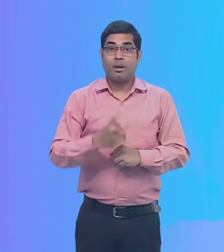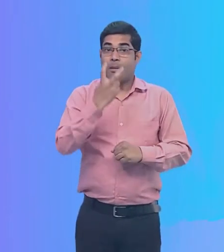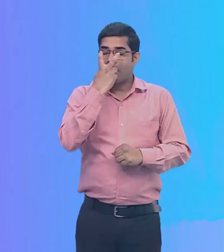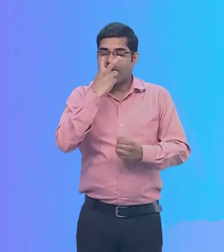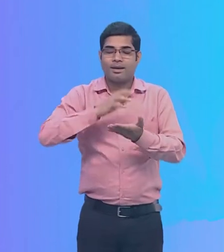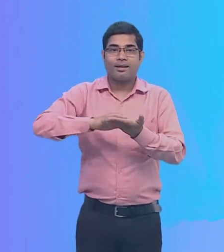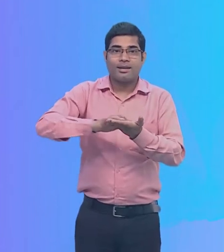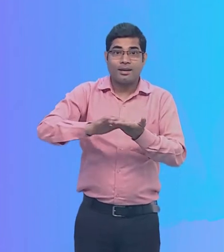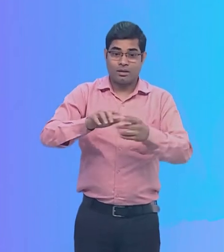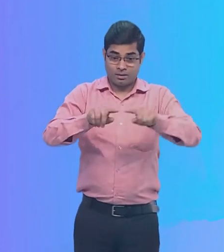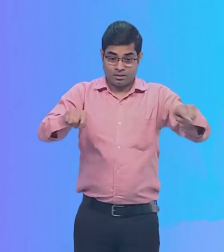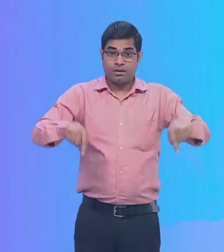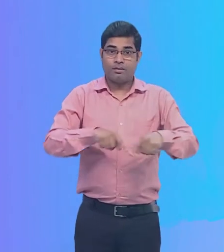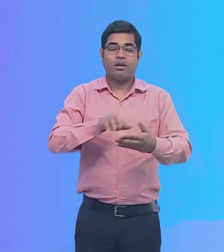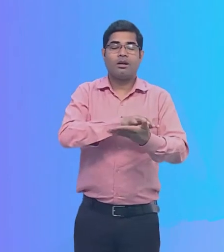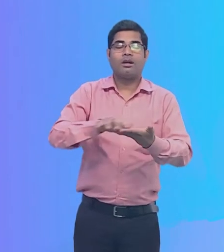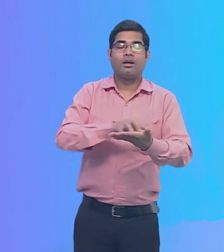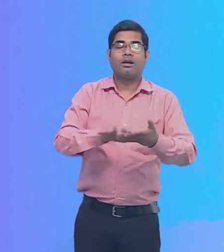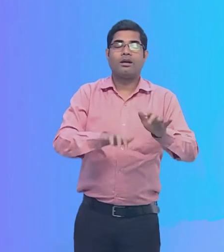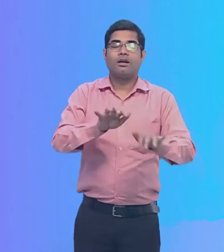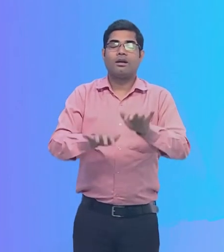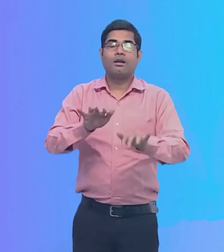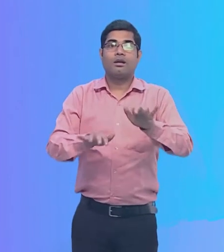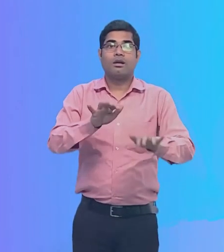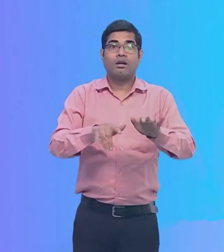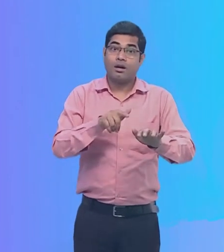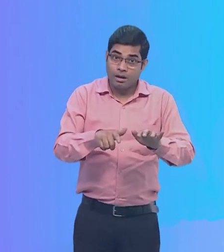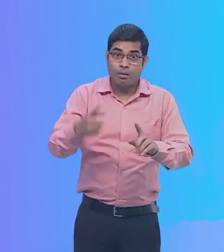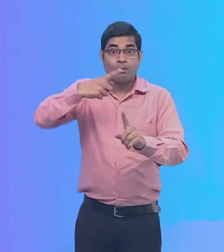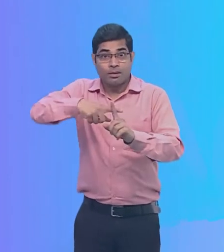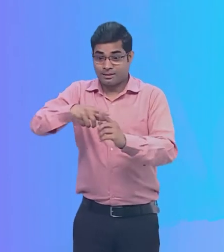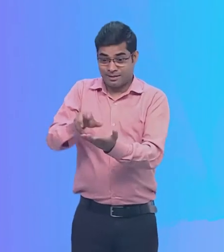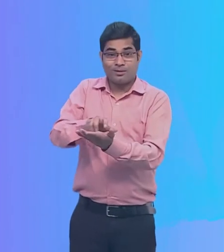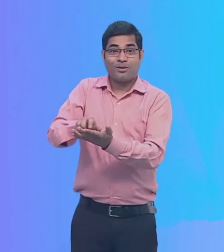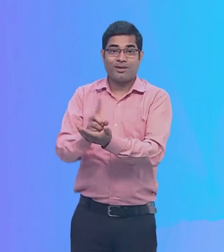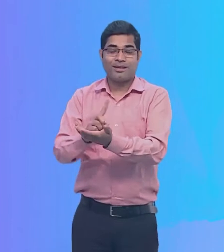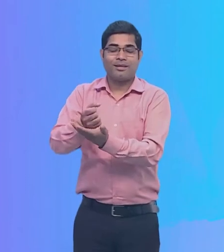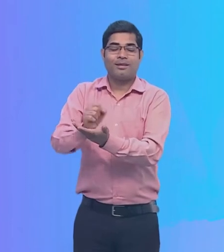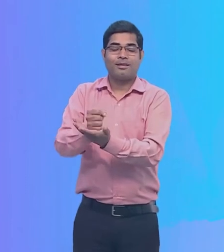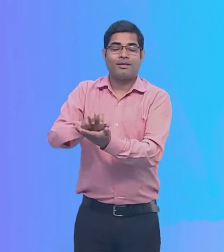Keyboards with braille buttons and a joystick mouse.